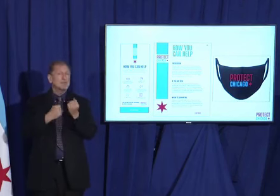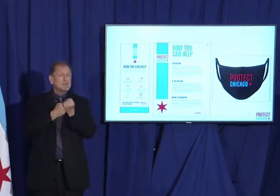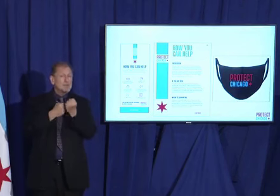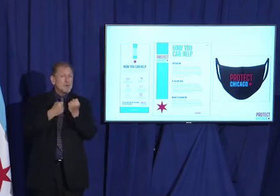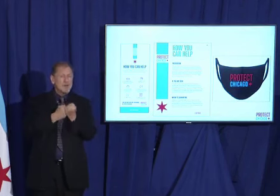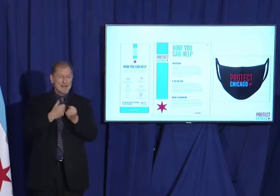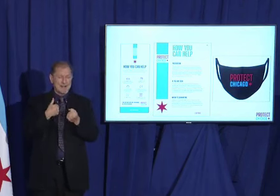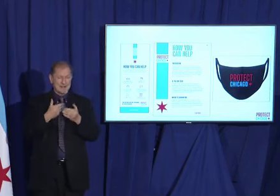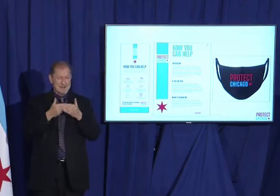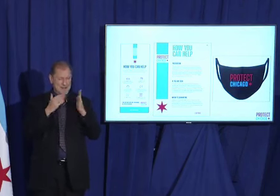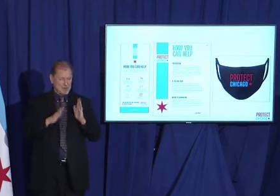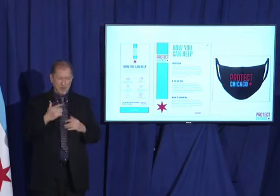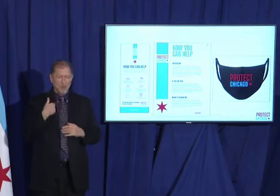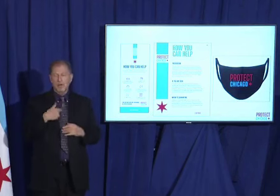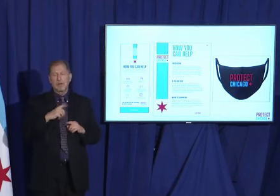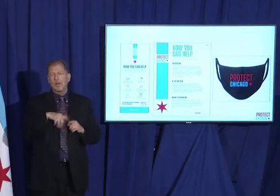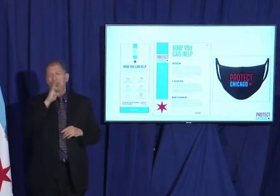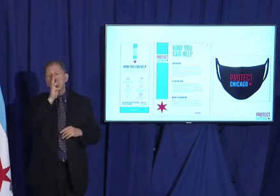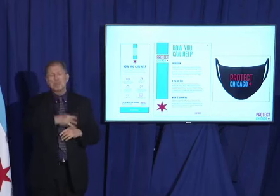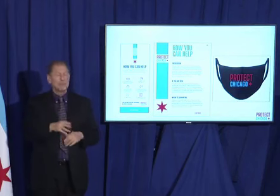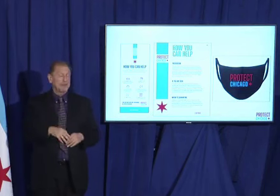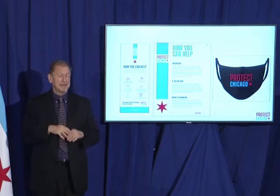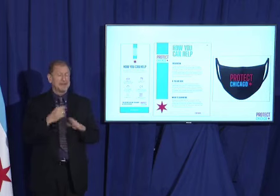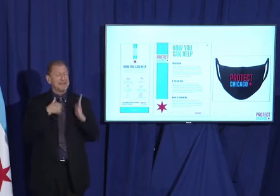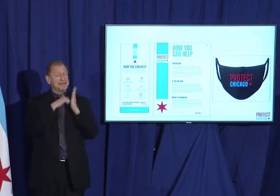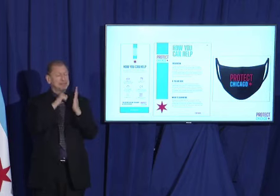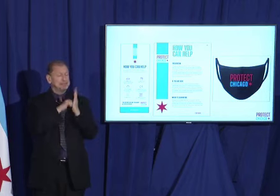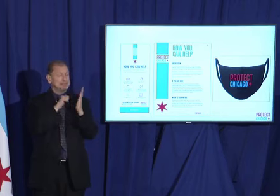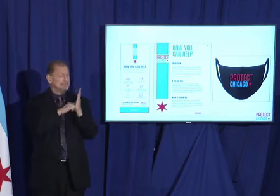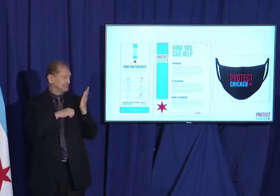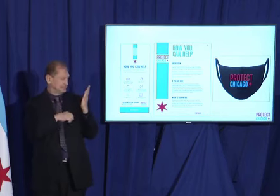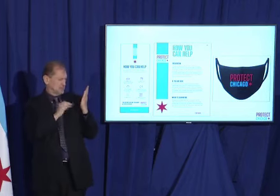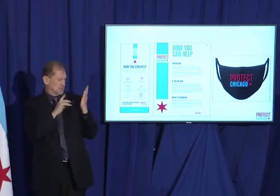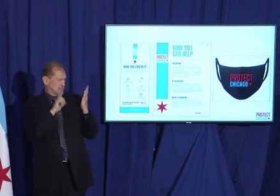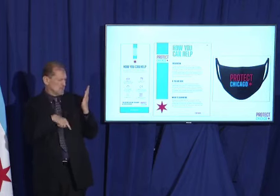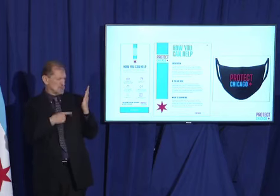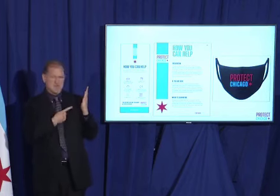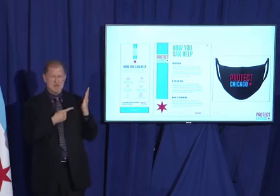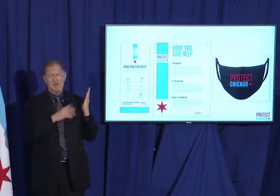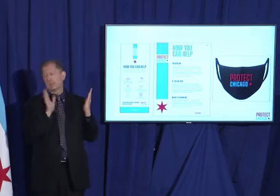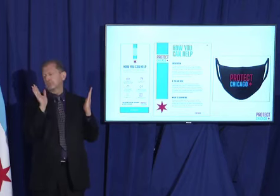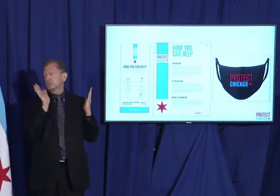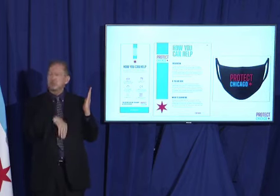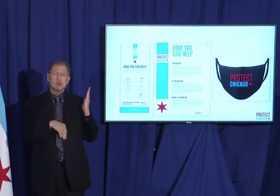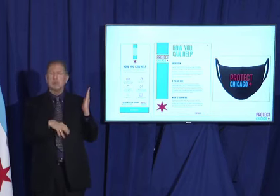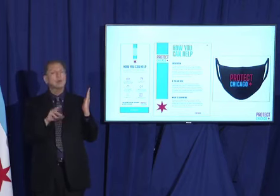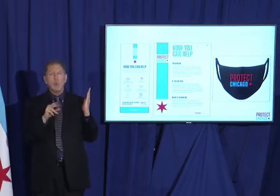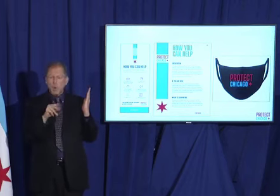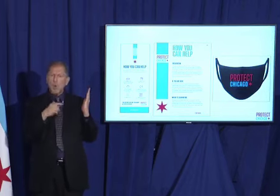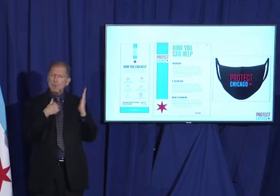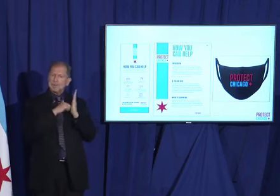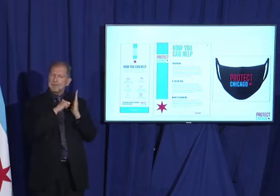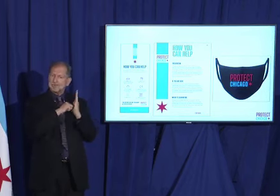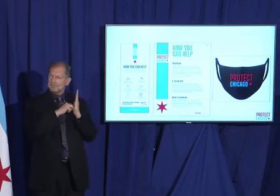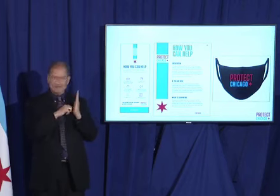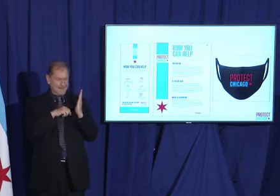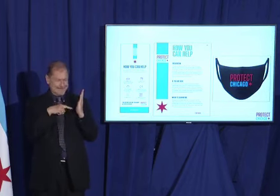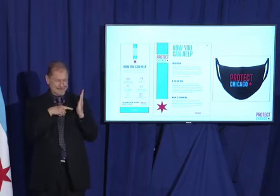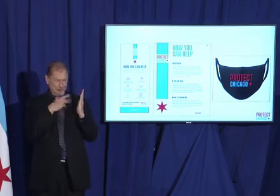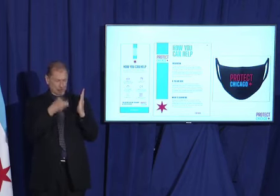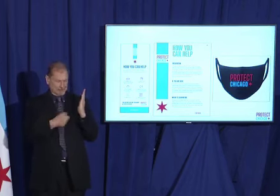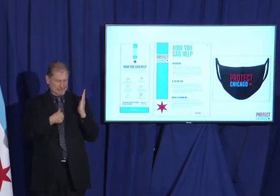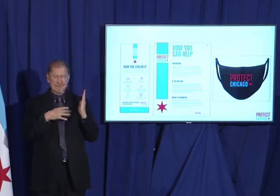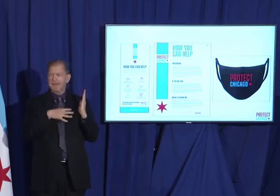neighbors, and we cannot leave them in this crucial time. There are some zip codes and census tracts where we're seeing